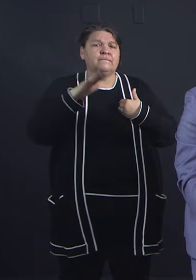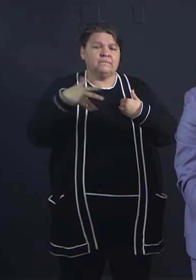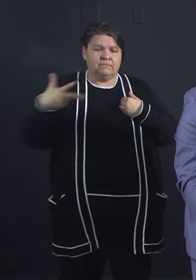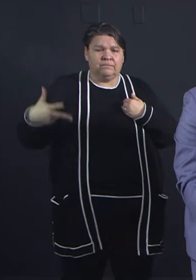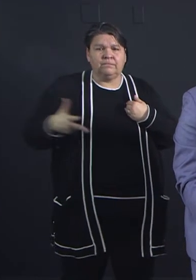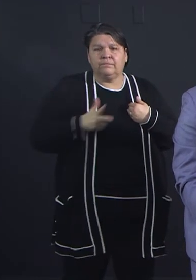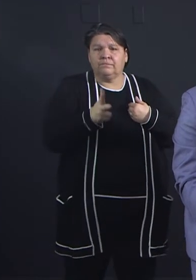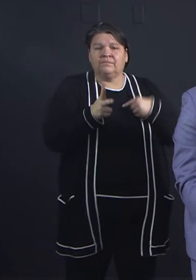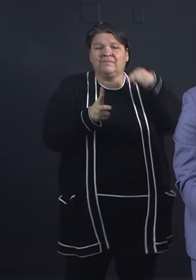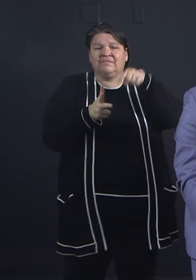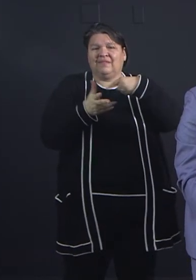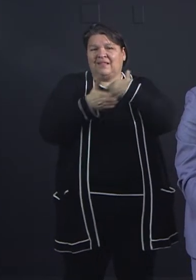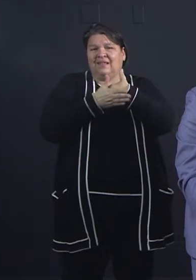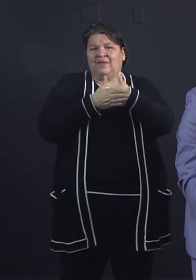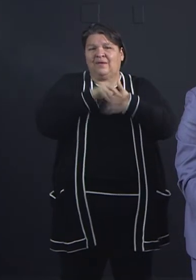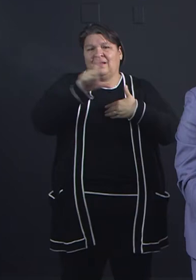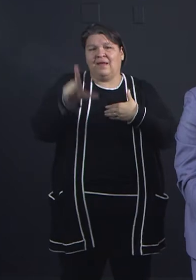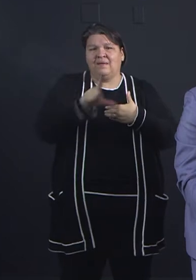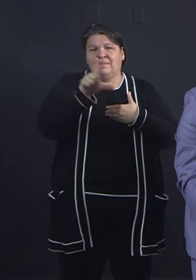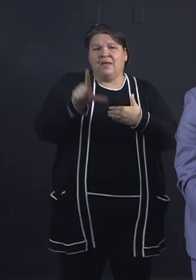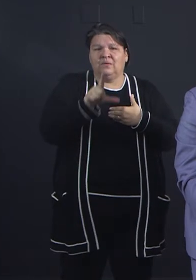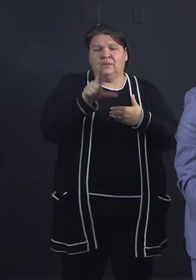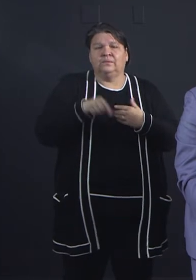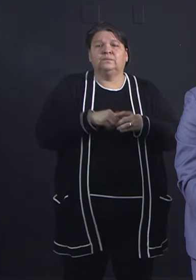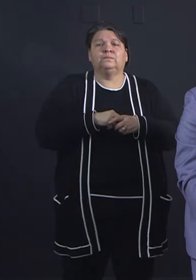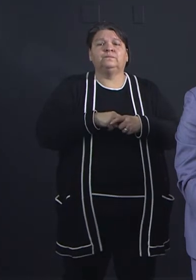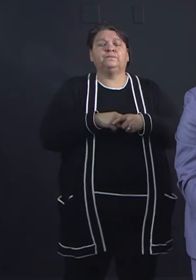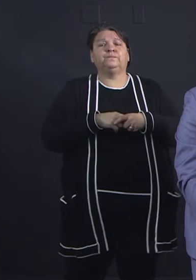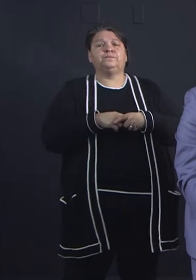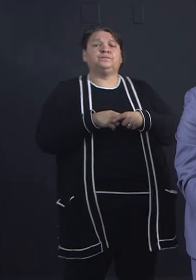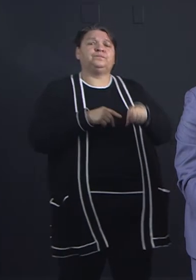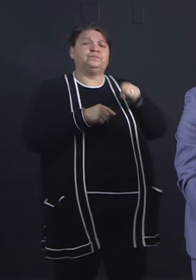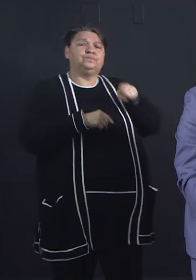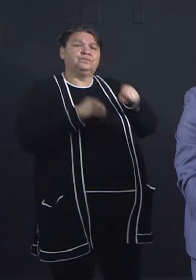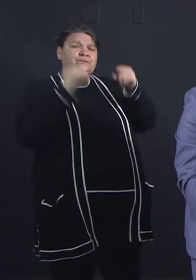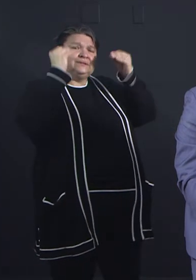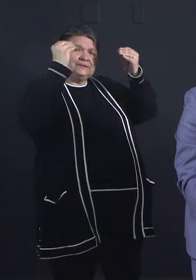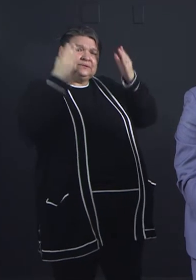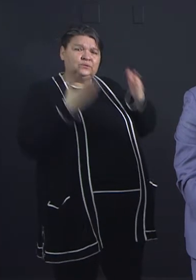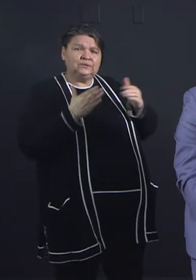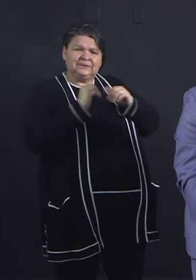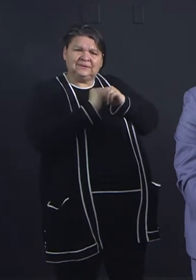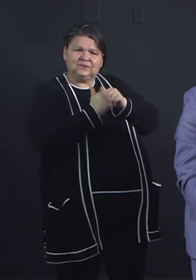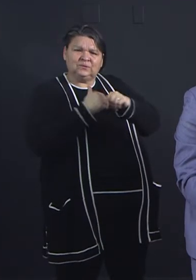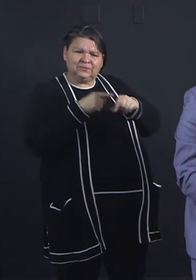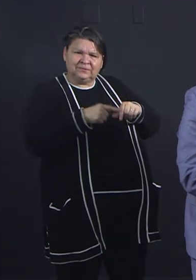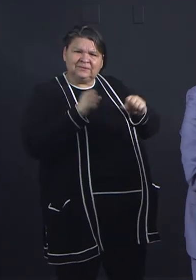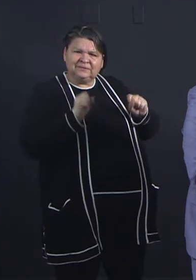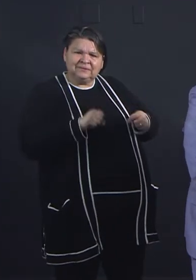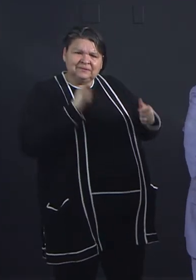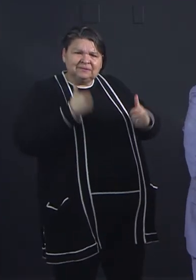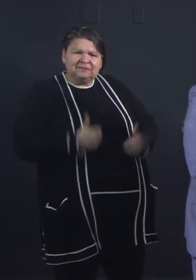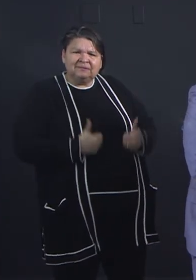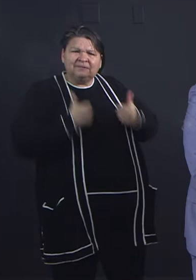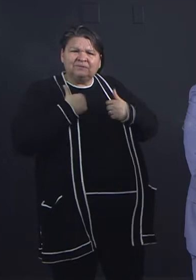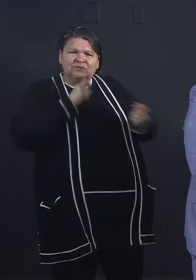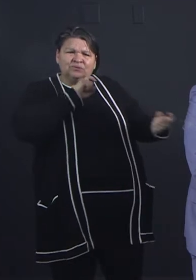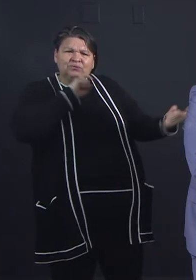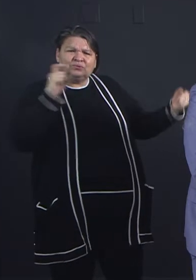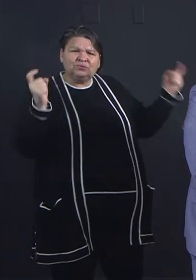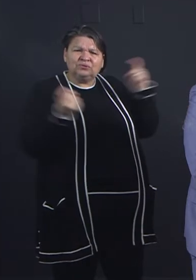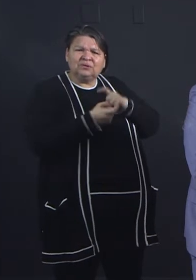teachers? How much has their work changed? Obviously, it's changed a lot. absolutely. Our teachers are phenomenal.